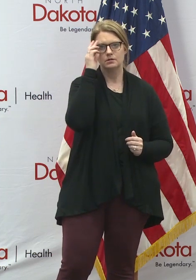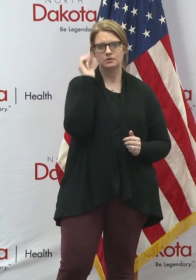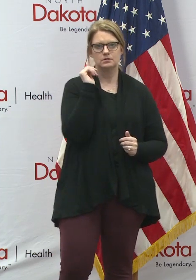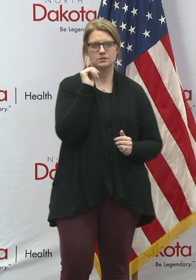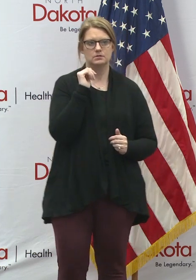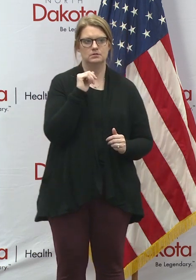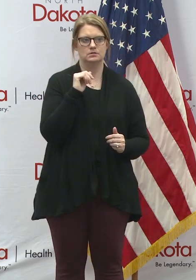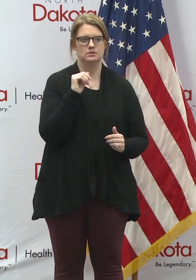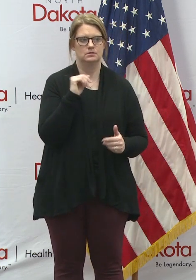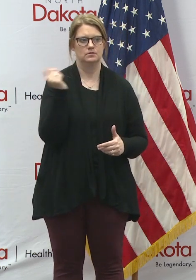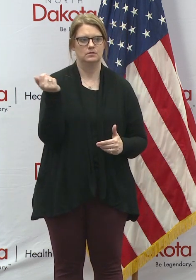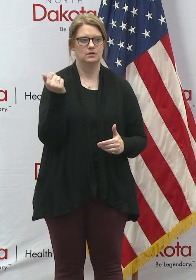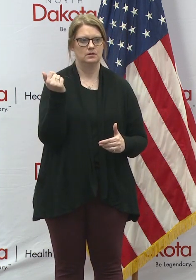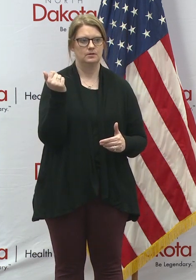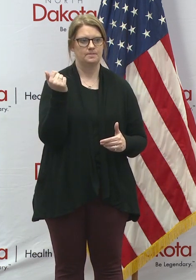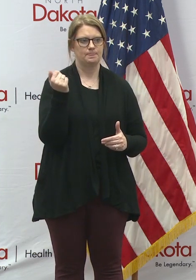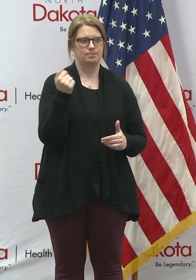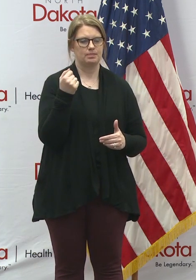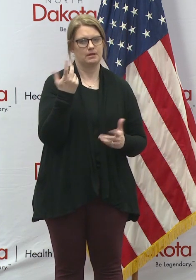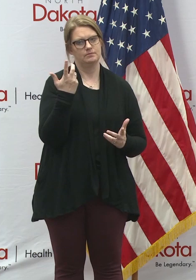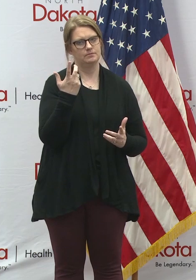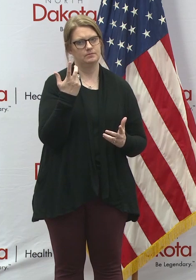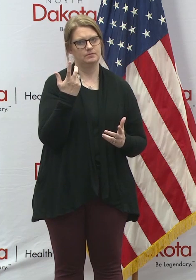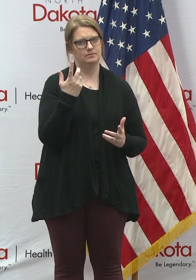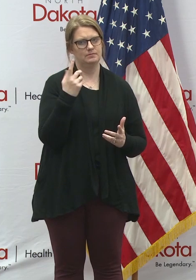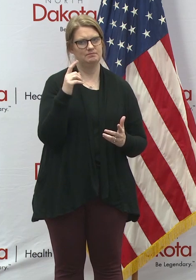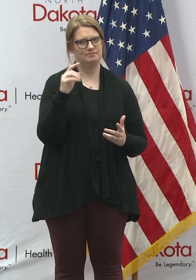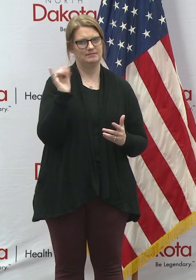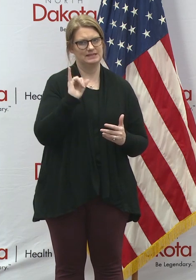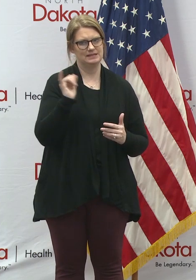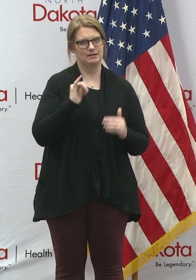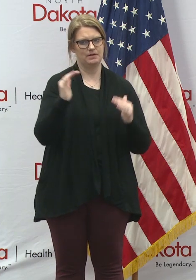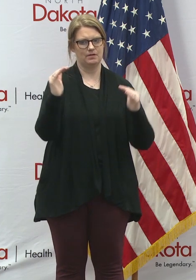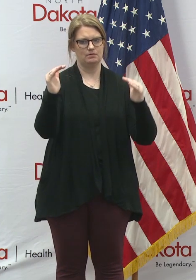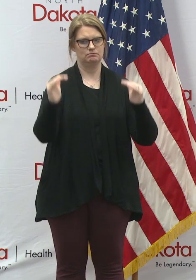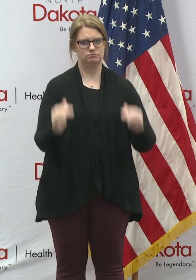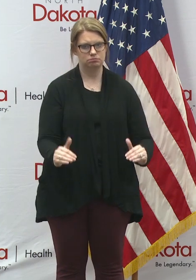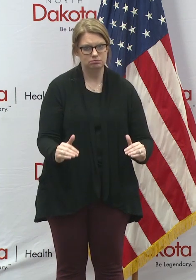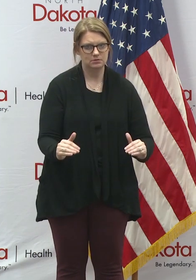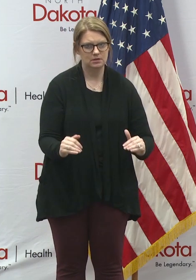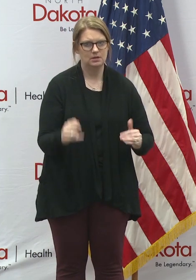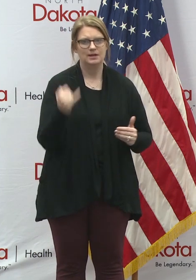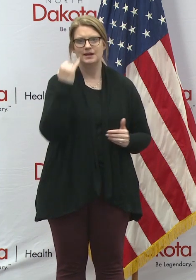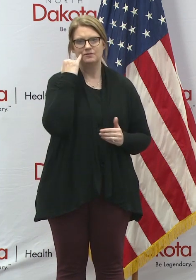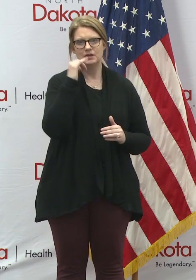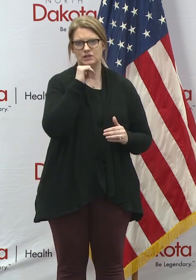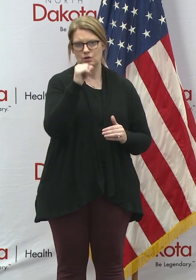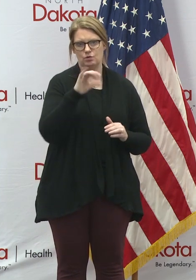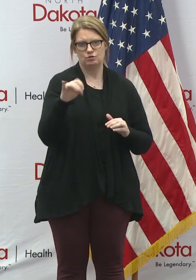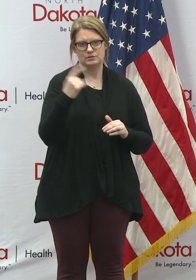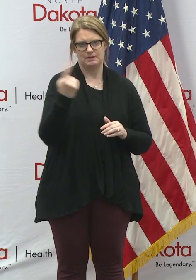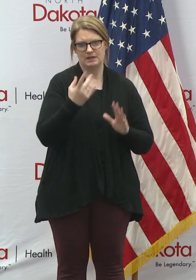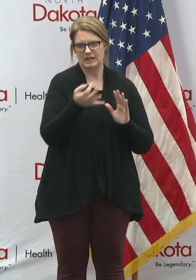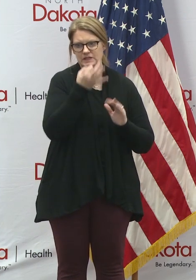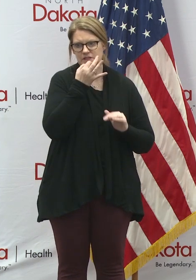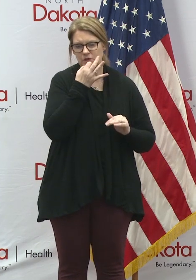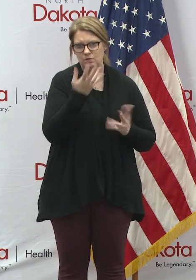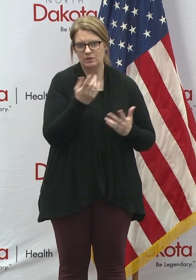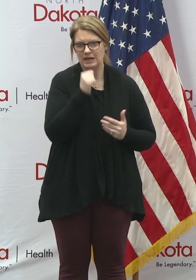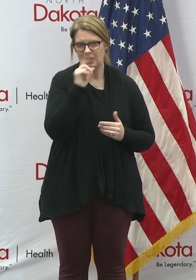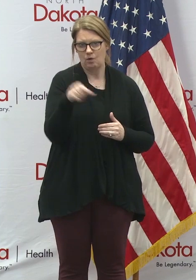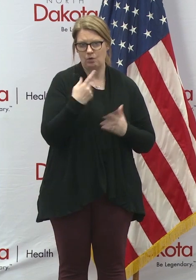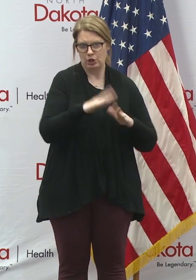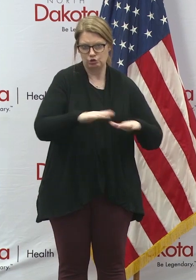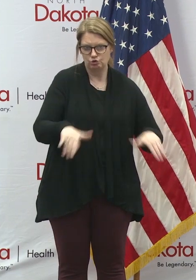fast-moving, in some ways, of a collapse. And if we don't do something soon, we're really putting not only our